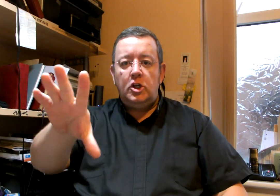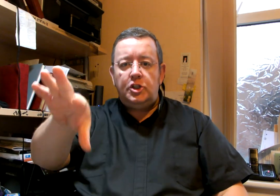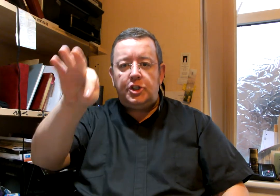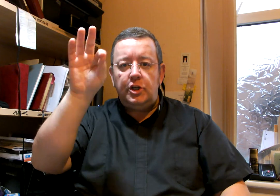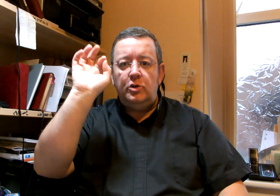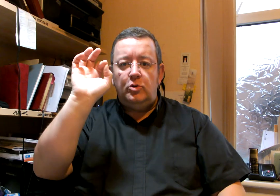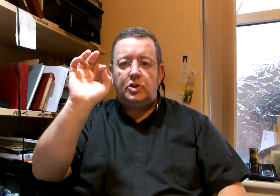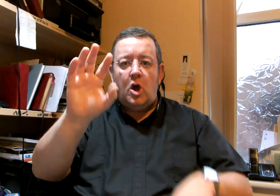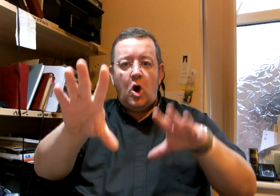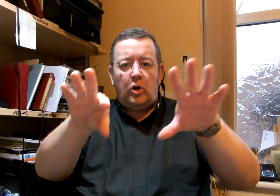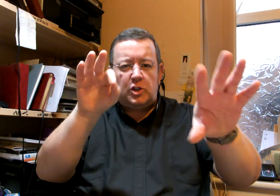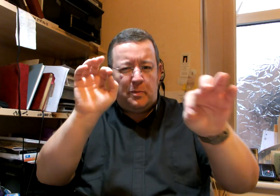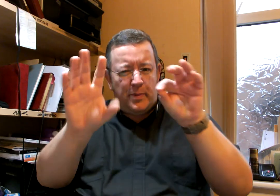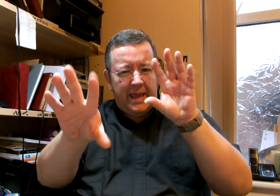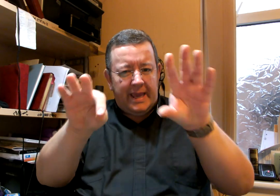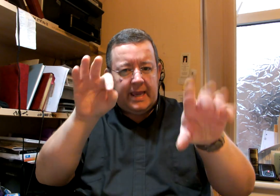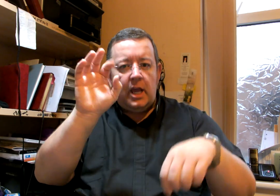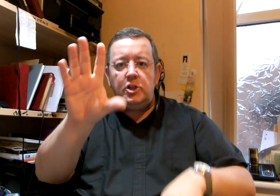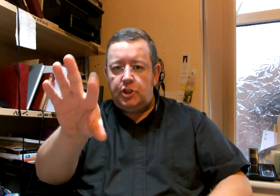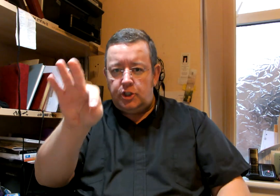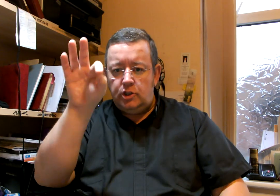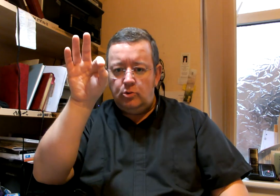Choose. Or to pick. Choose.